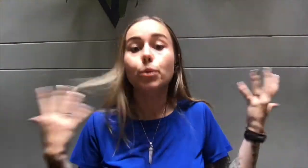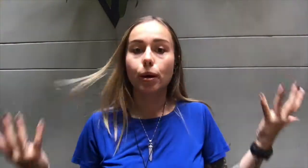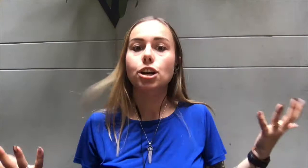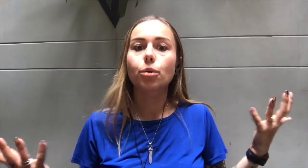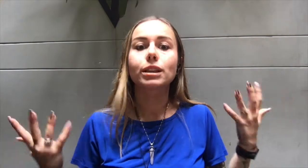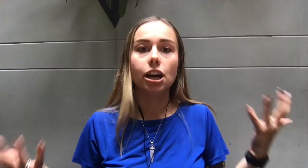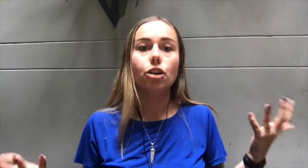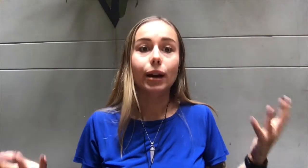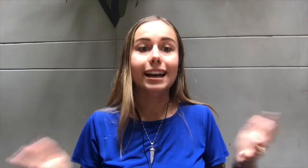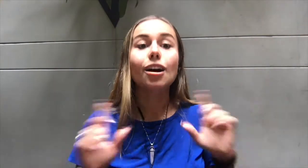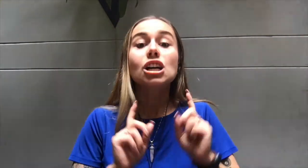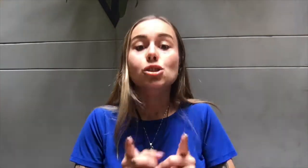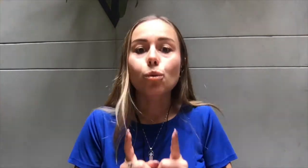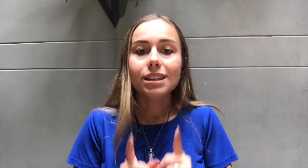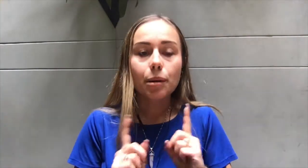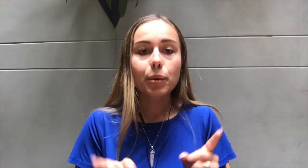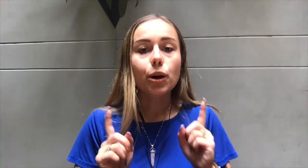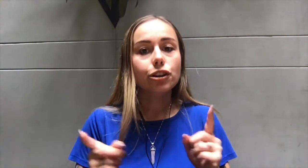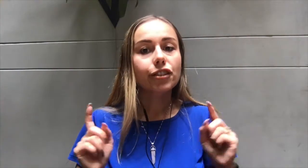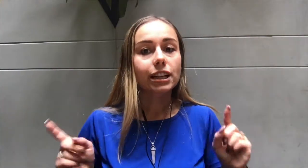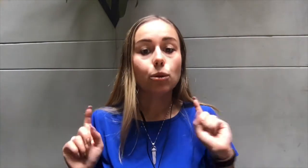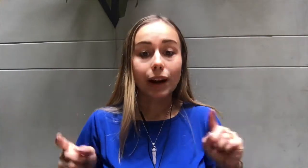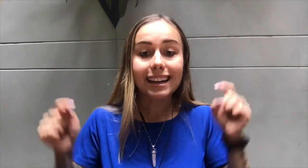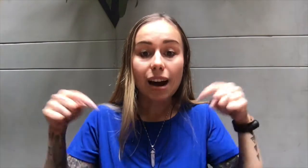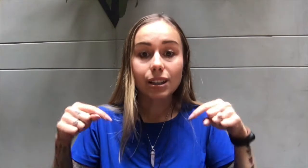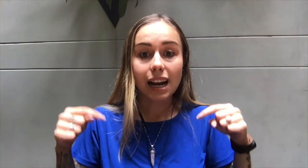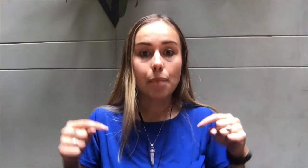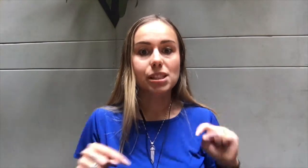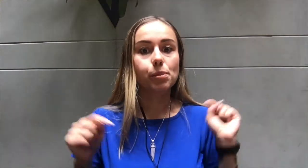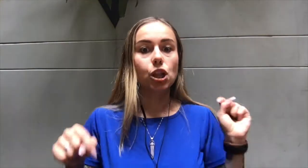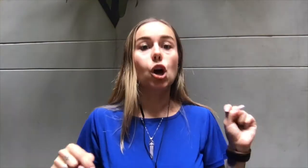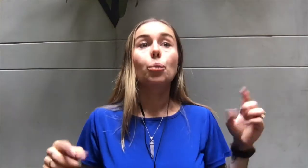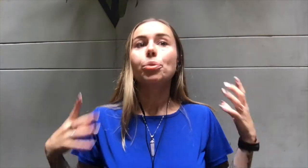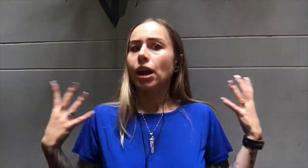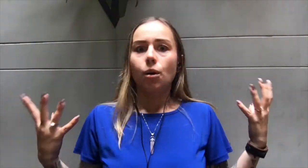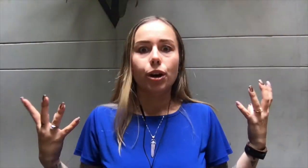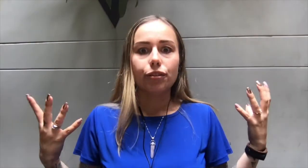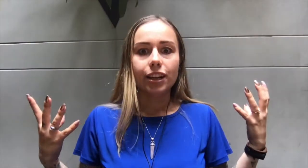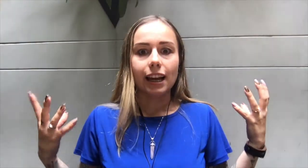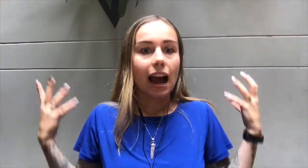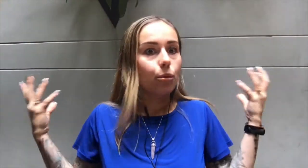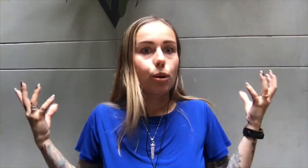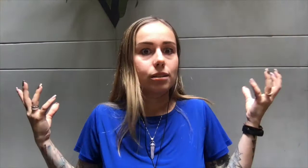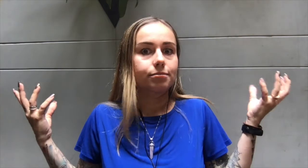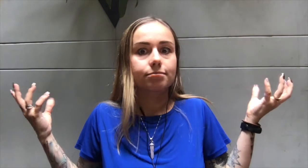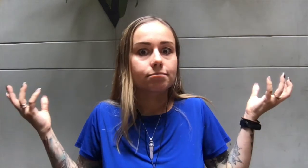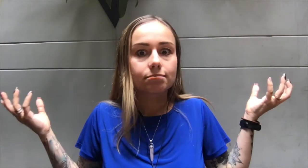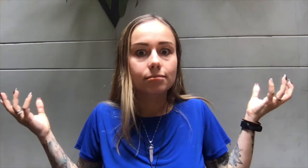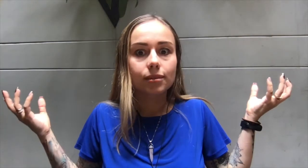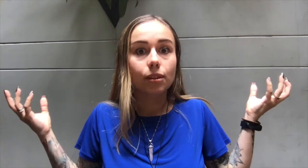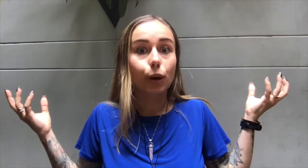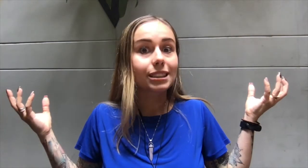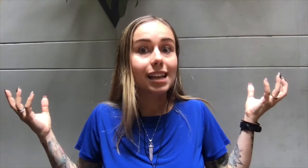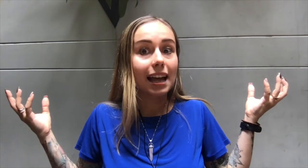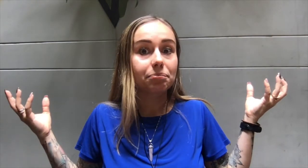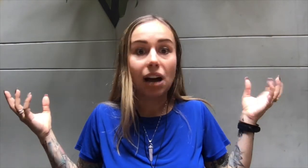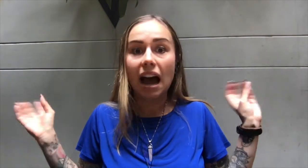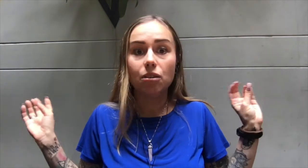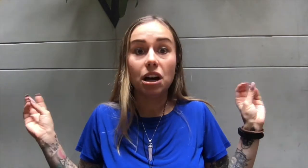we want to know what they are right now. So tell me what you're feeling right now in the comments below. What are you feeling? How, what, one to 10, how, and